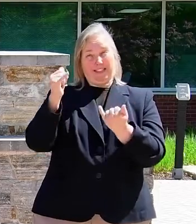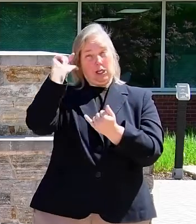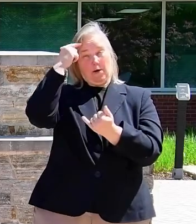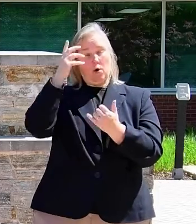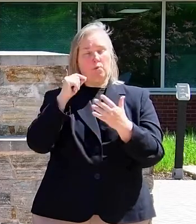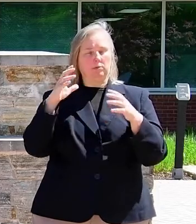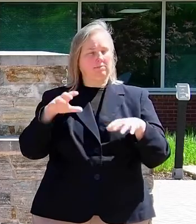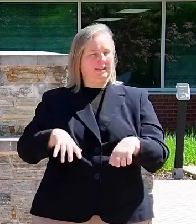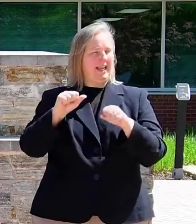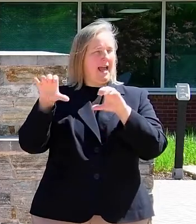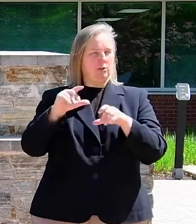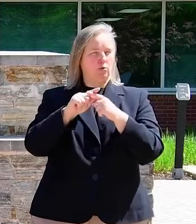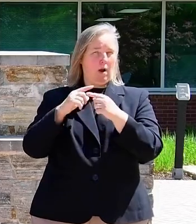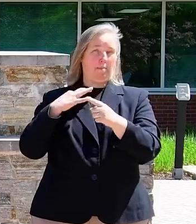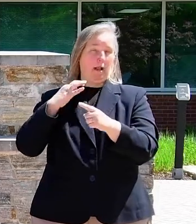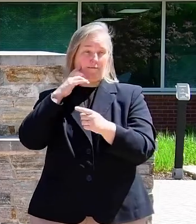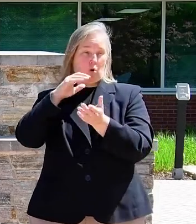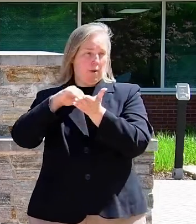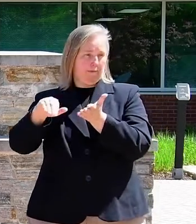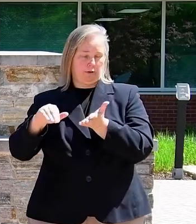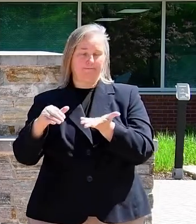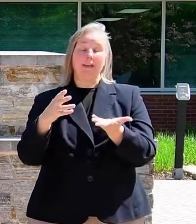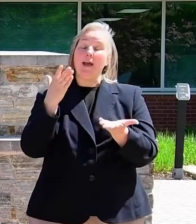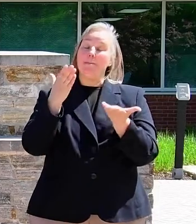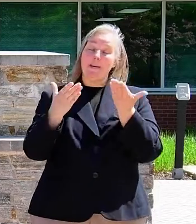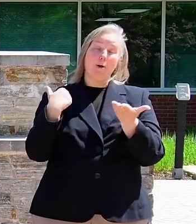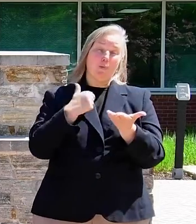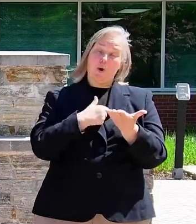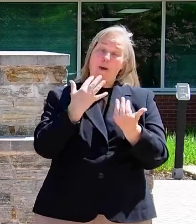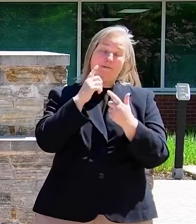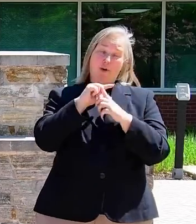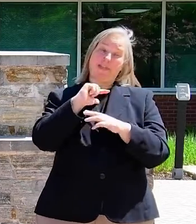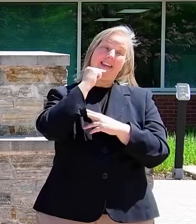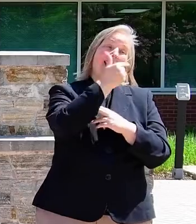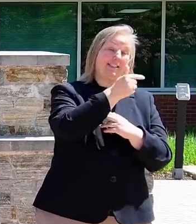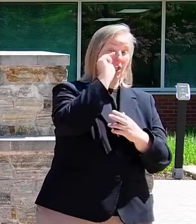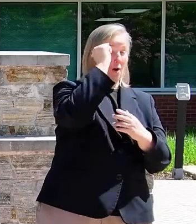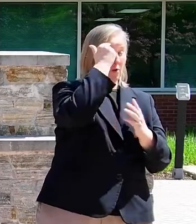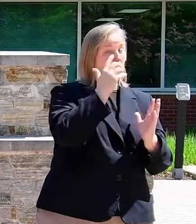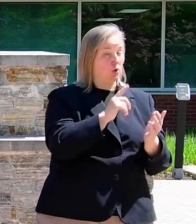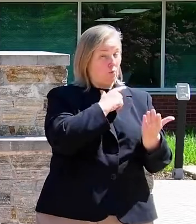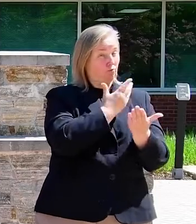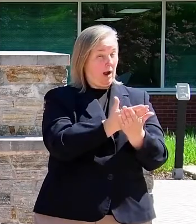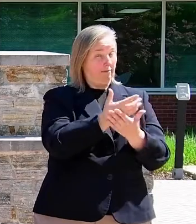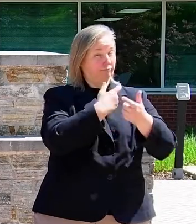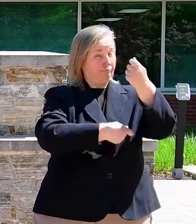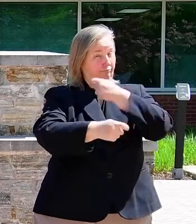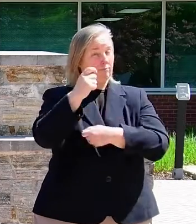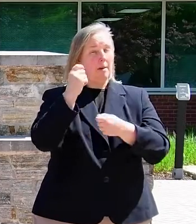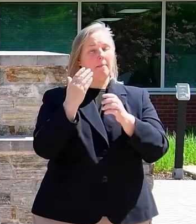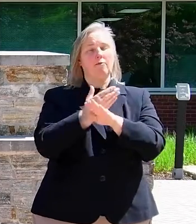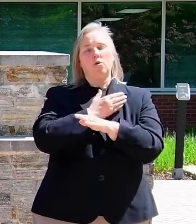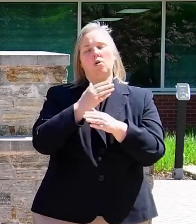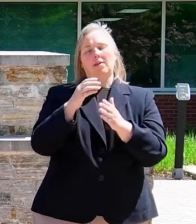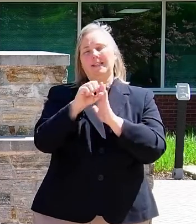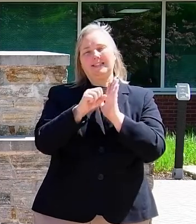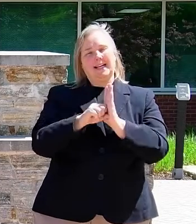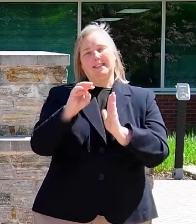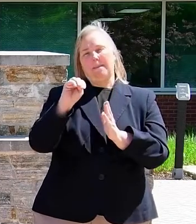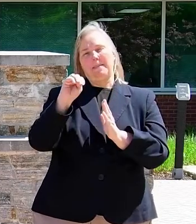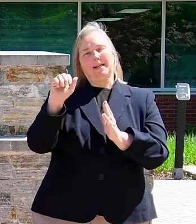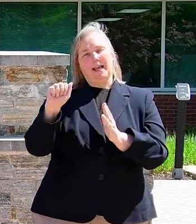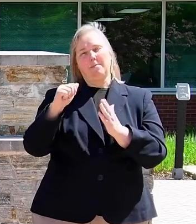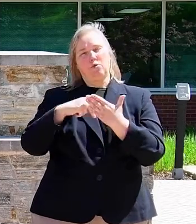soon in applying for this waiver. We may be waiting for the next governor to arrive before the state's Medicaid program will fully